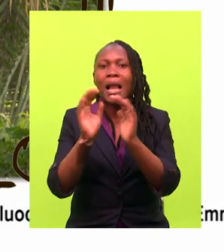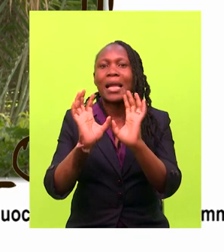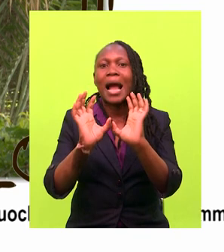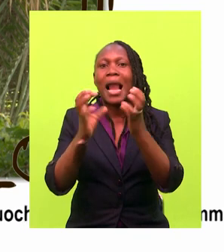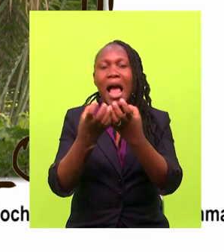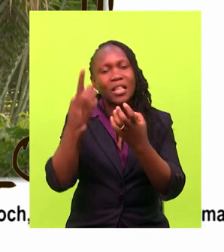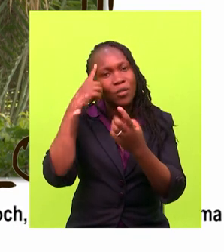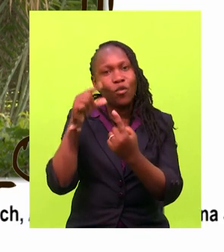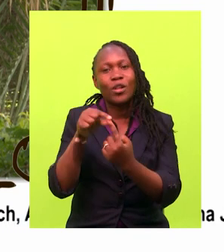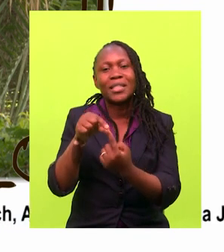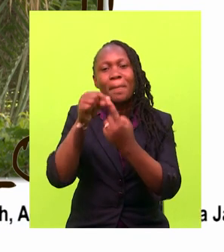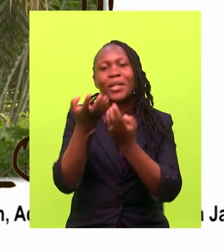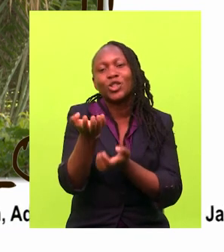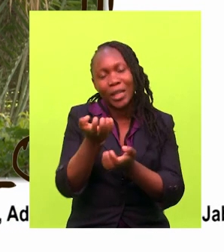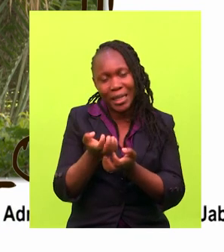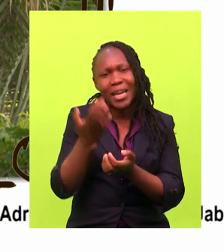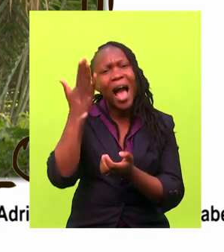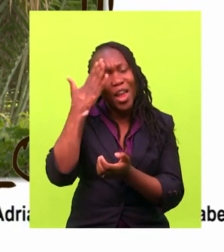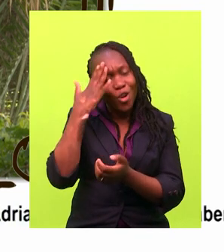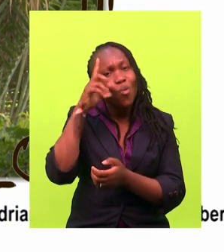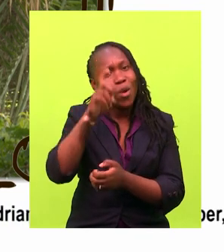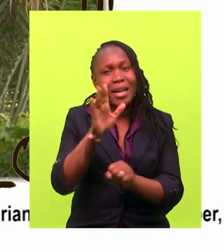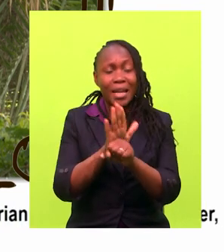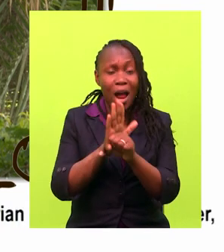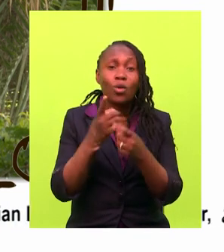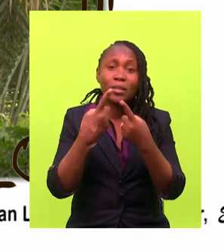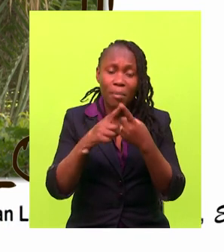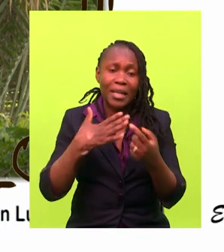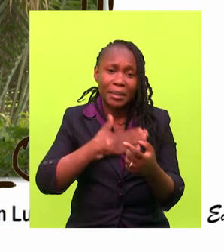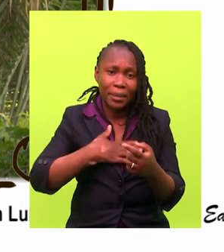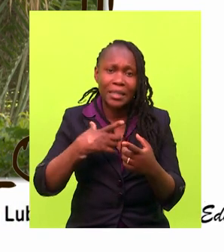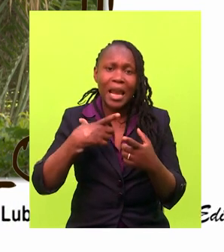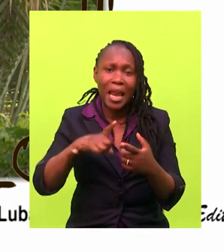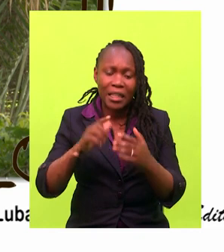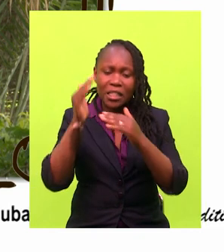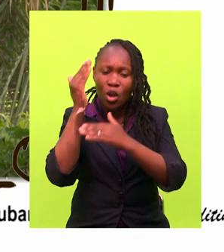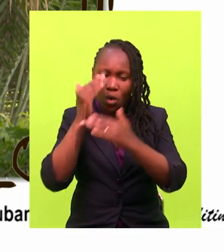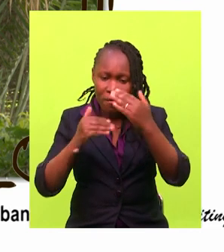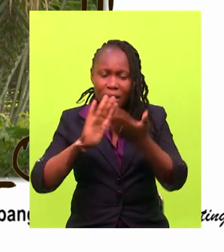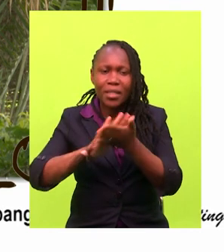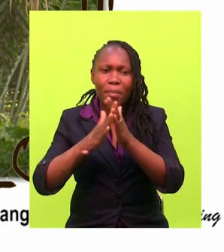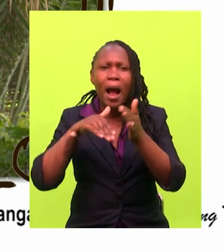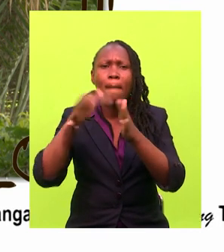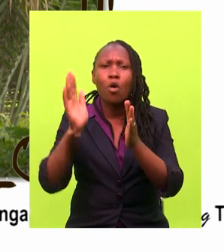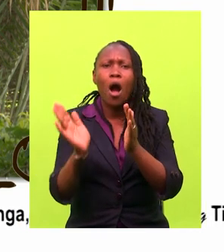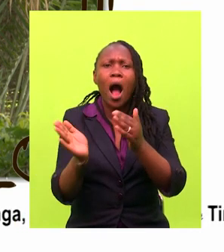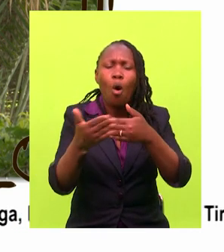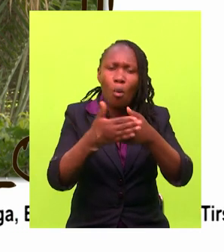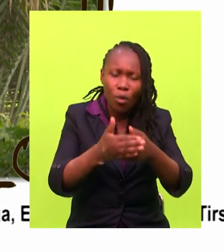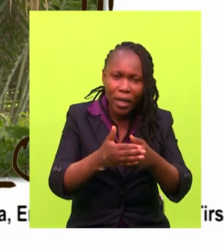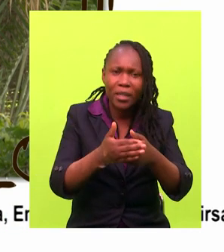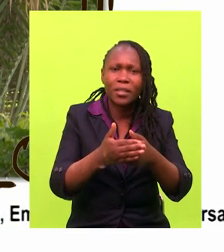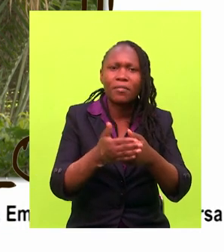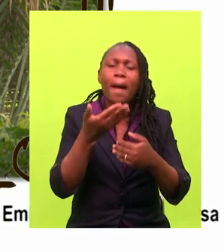to the special needs people. I know it is a world class but let's make it be more accommodative, more hospital and